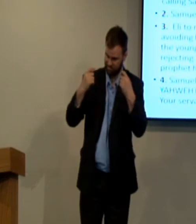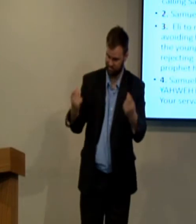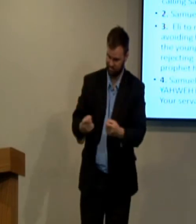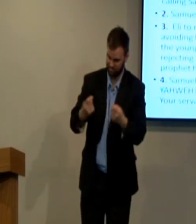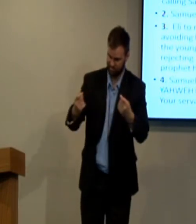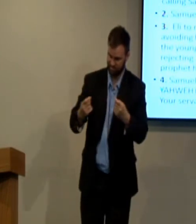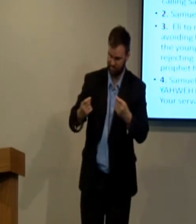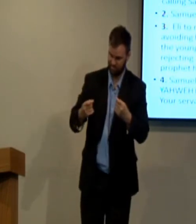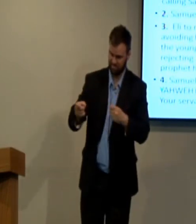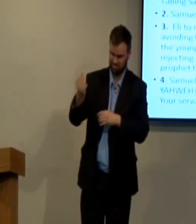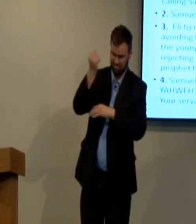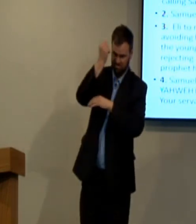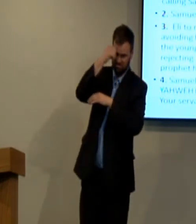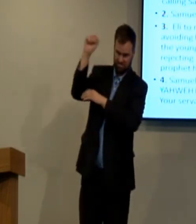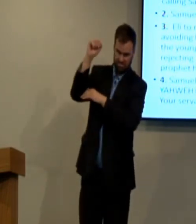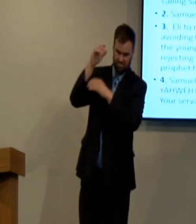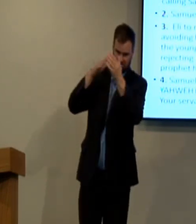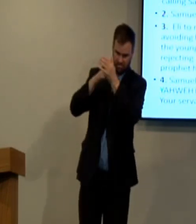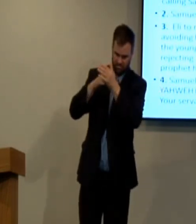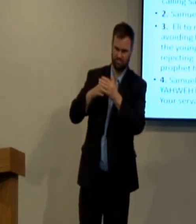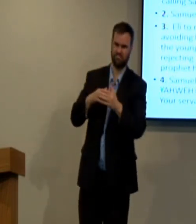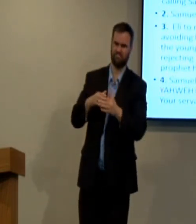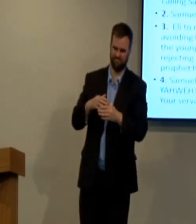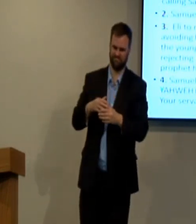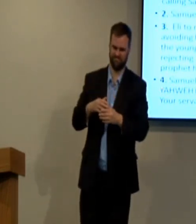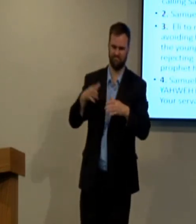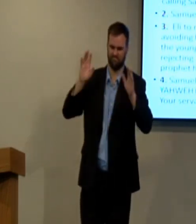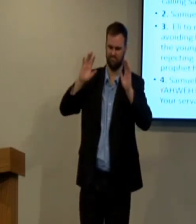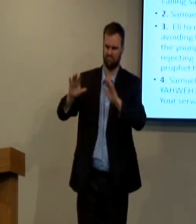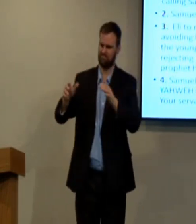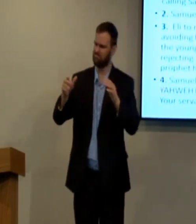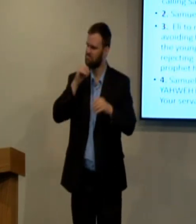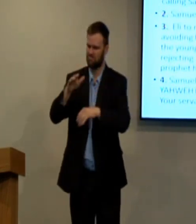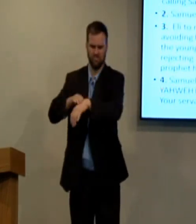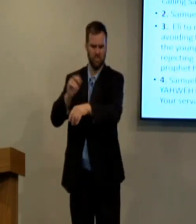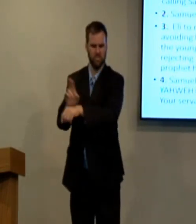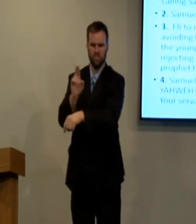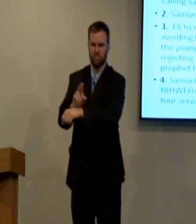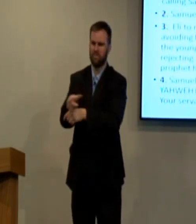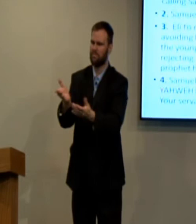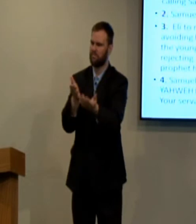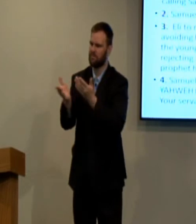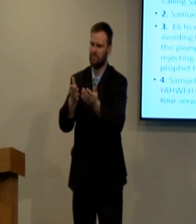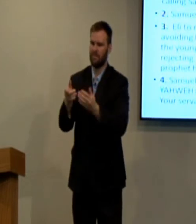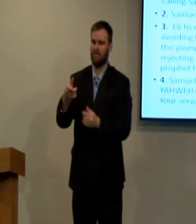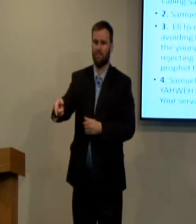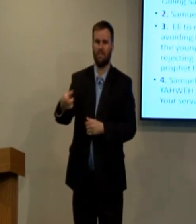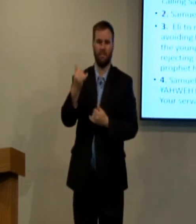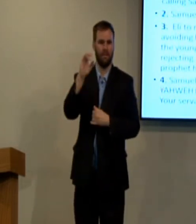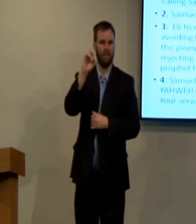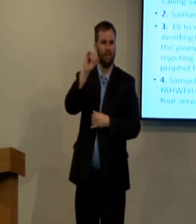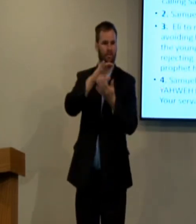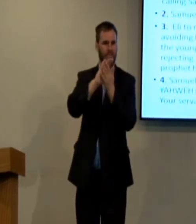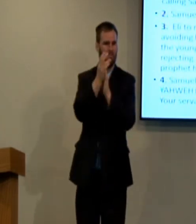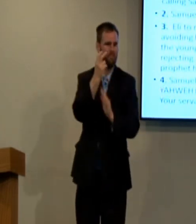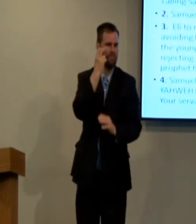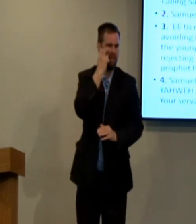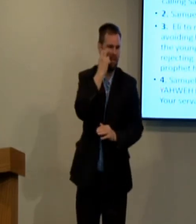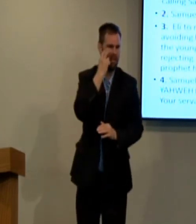and God looked at their sin and their rebellion against him, and he decided not to use Eli and